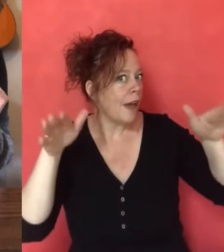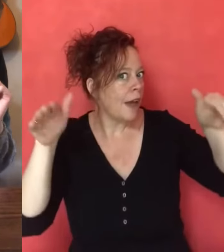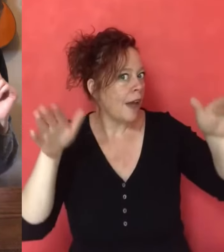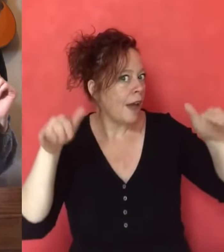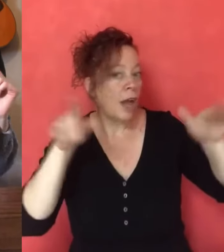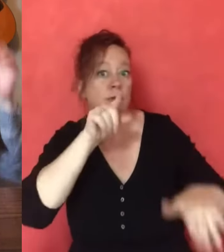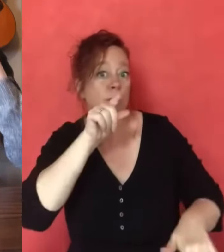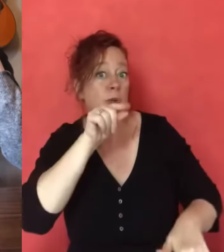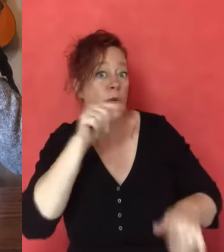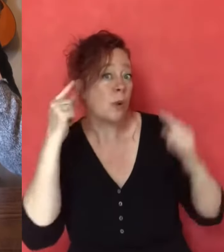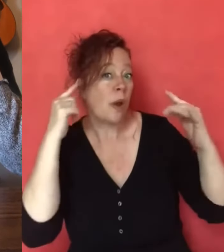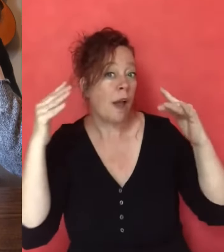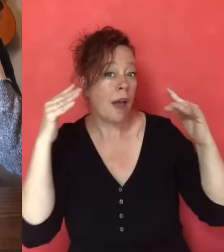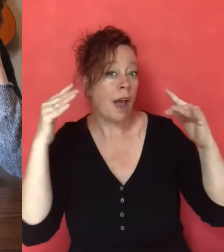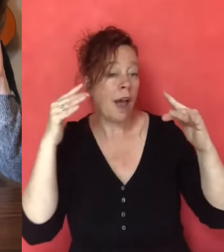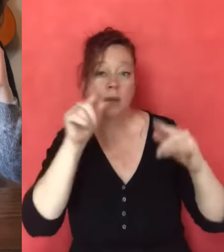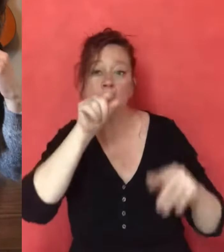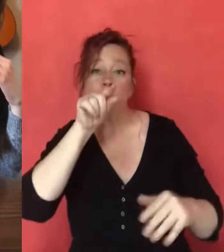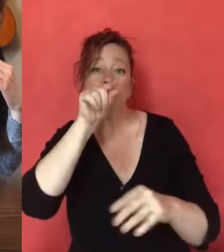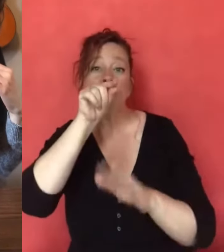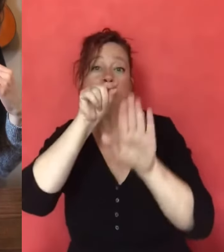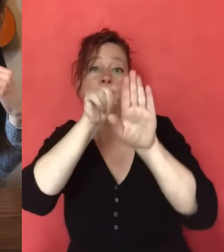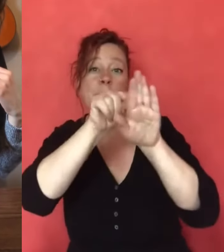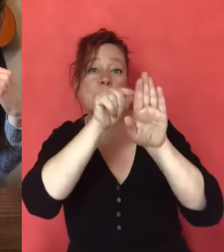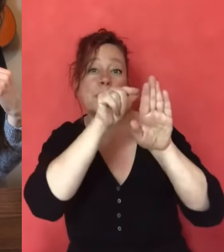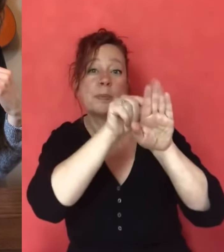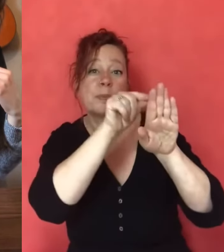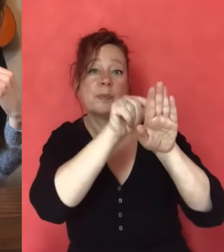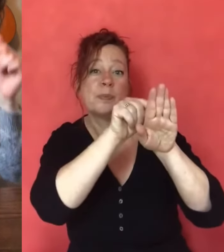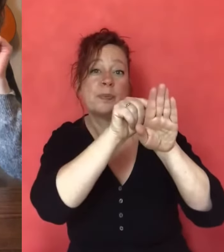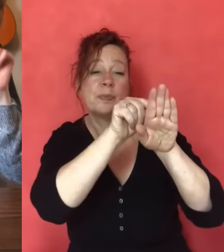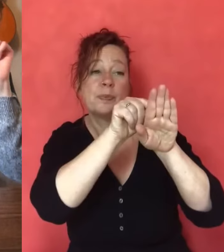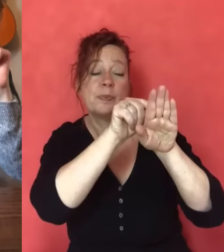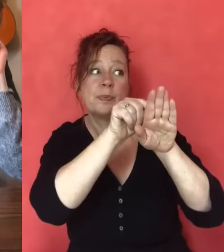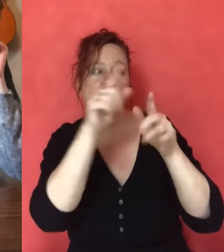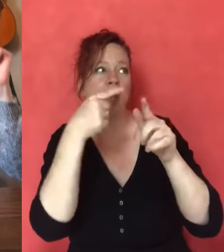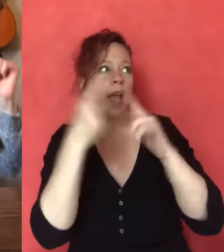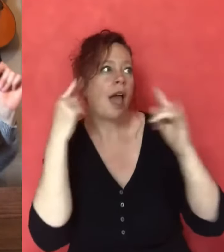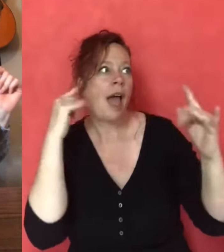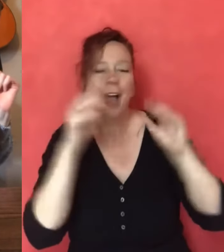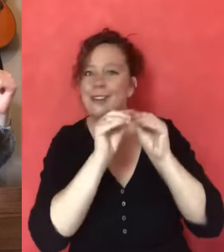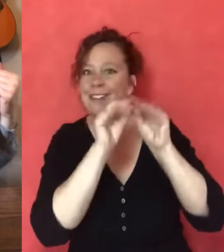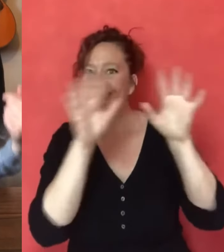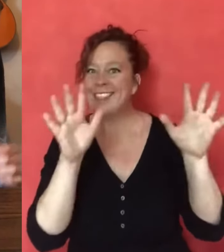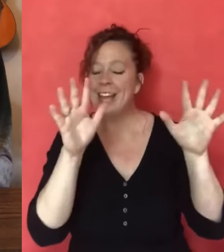Just outside they hear some flapping. Chirping, tweeting, tap tap tapping.